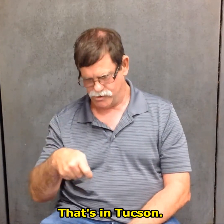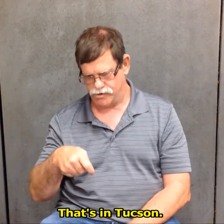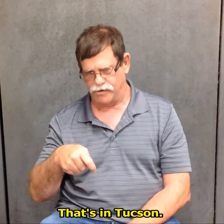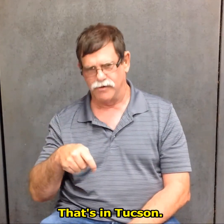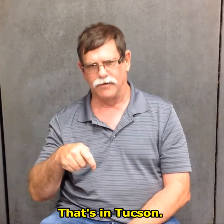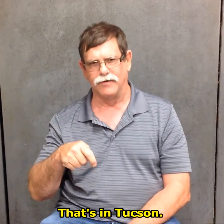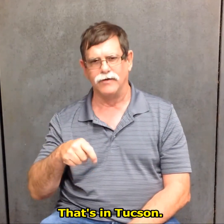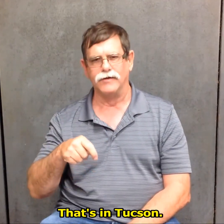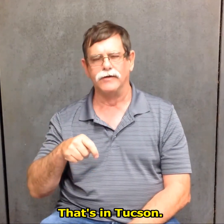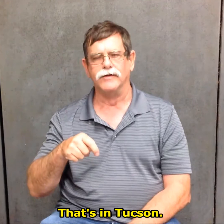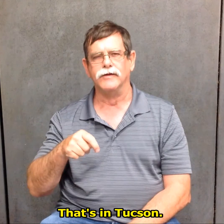That's in Tucson.